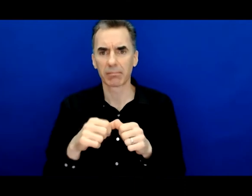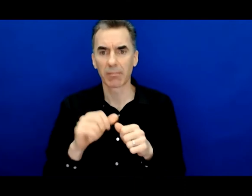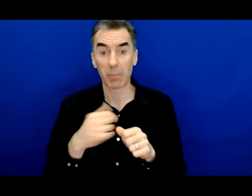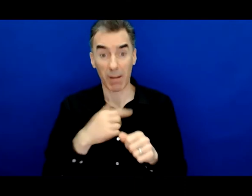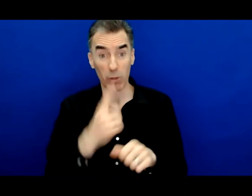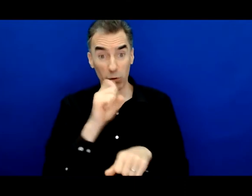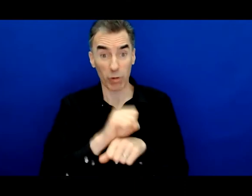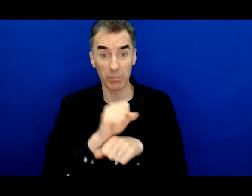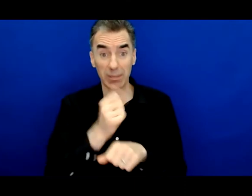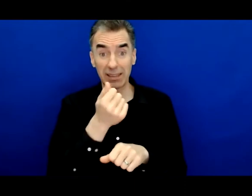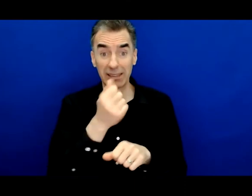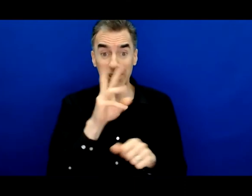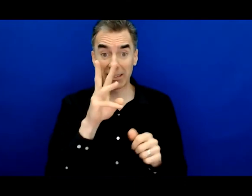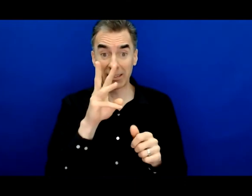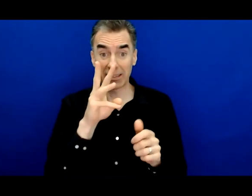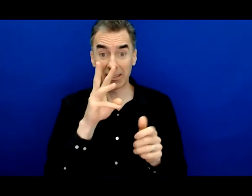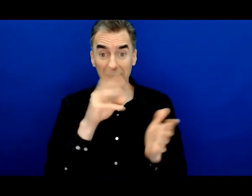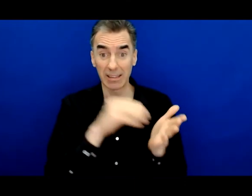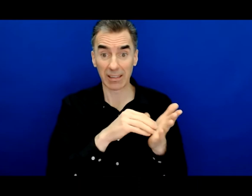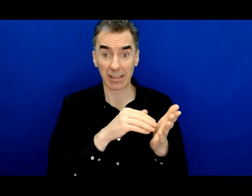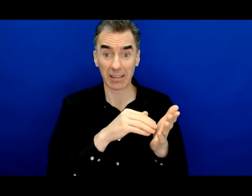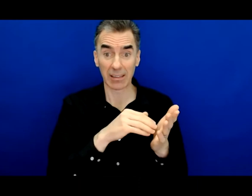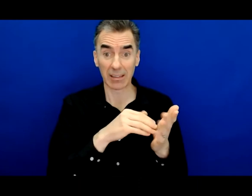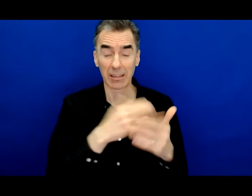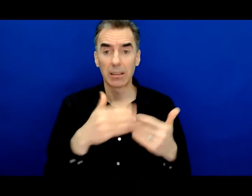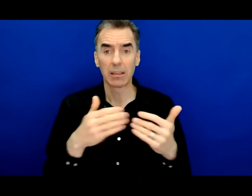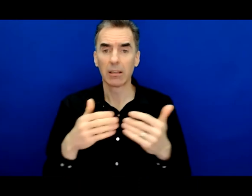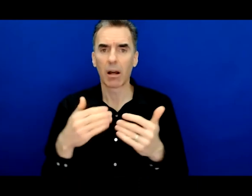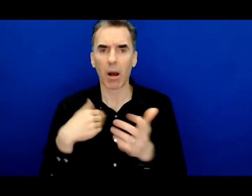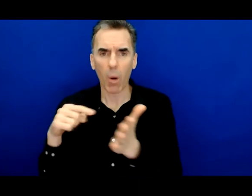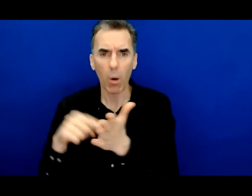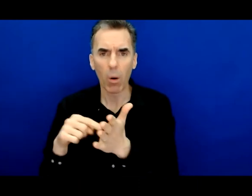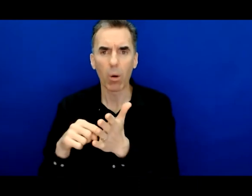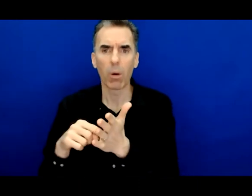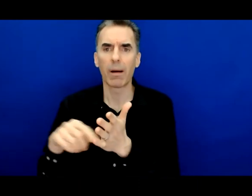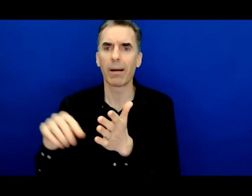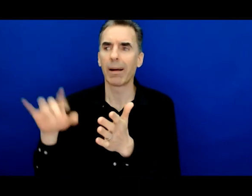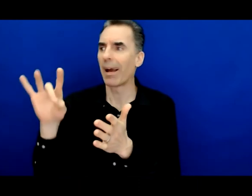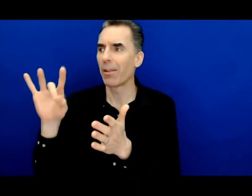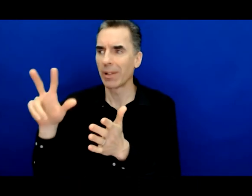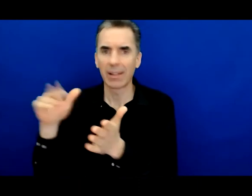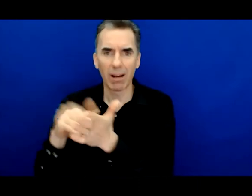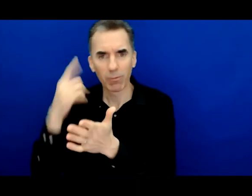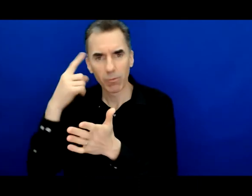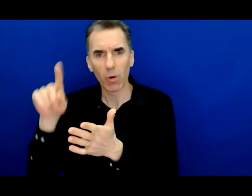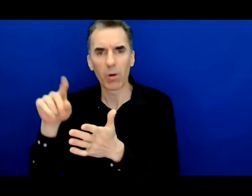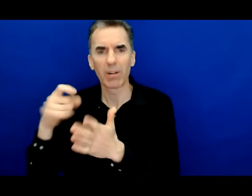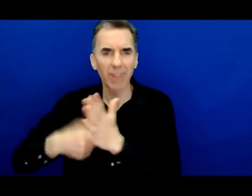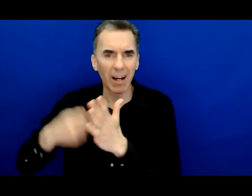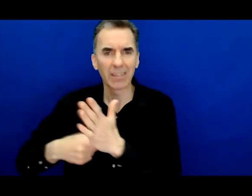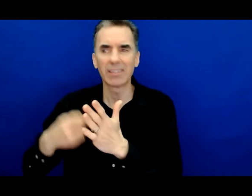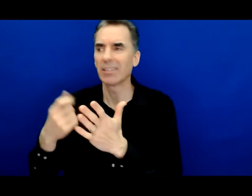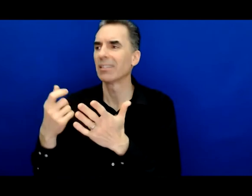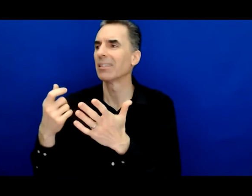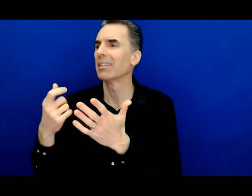year owing $83,000 in fines fees restitution and child support to make $180,000 a year